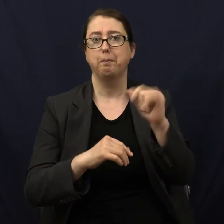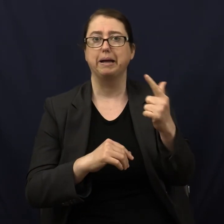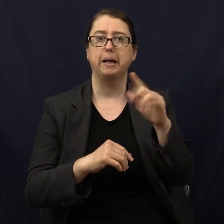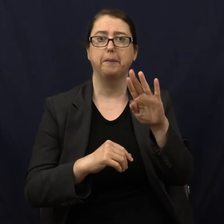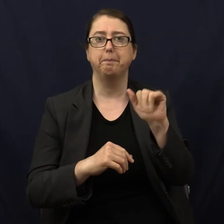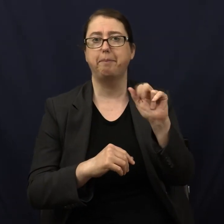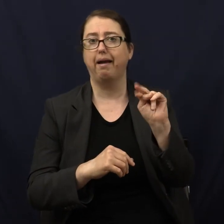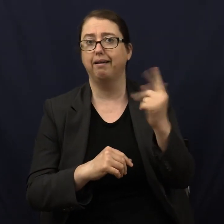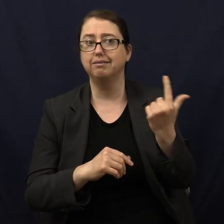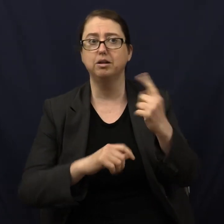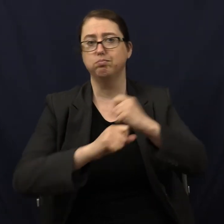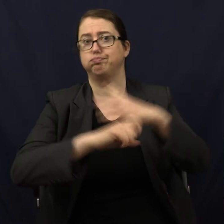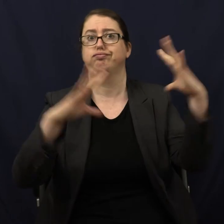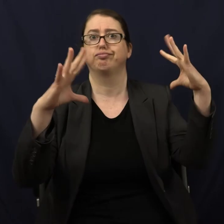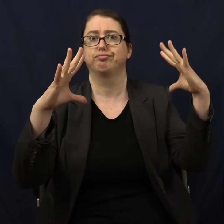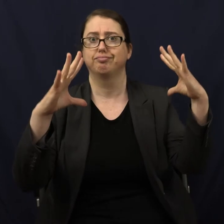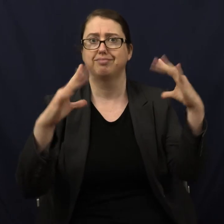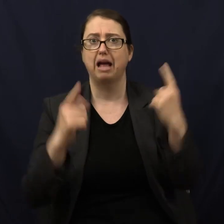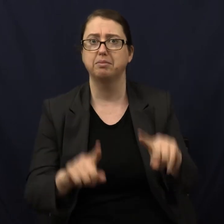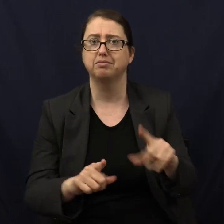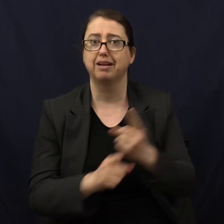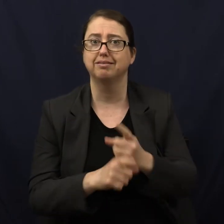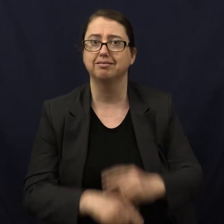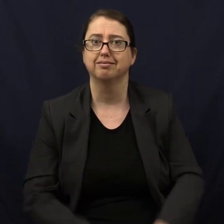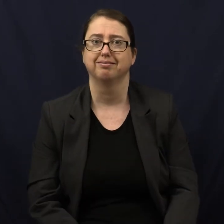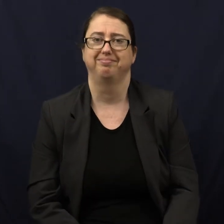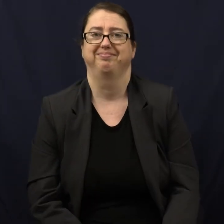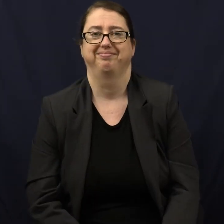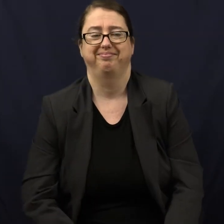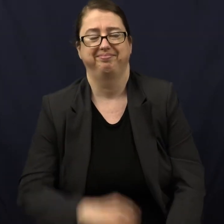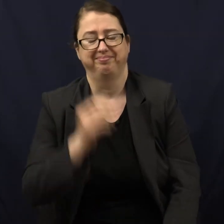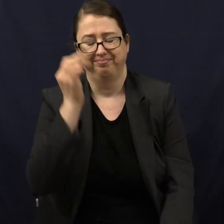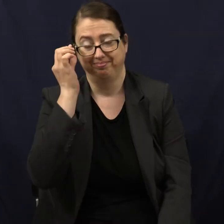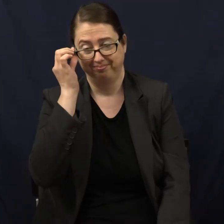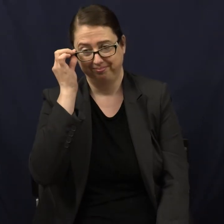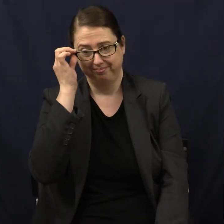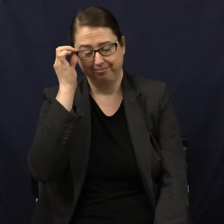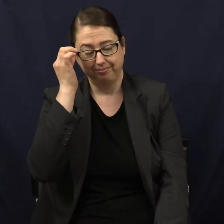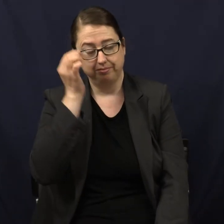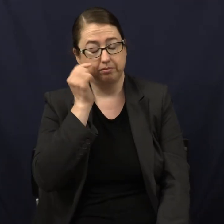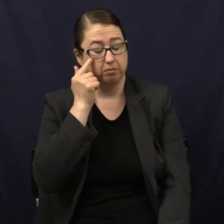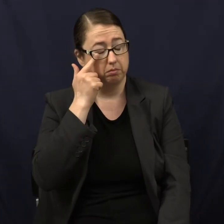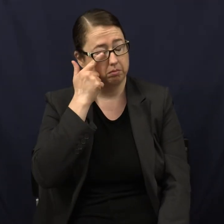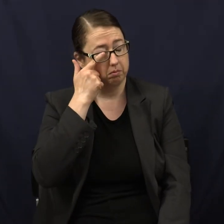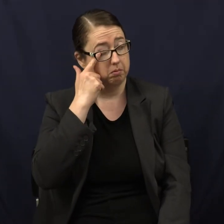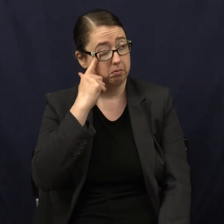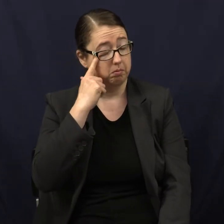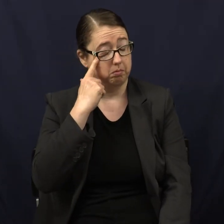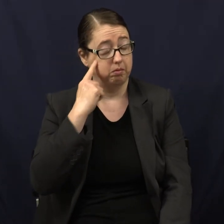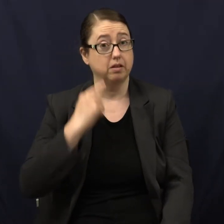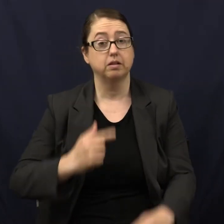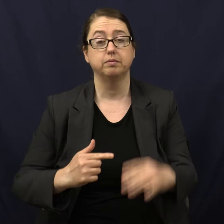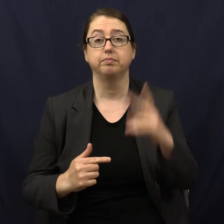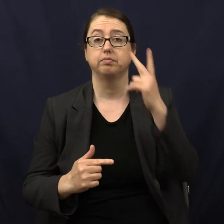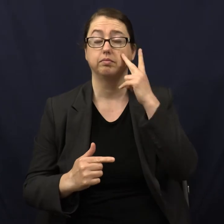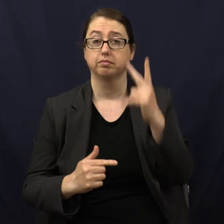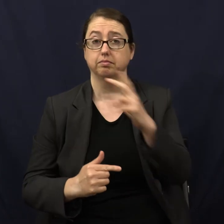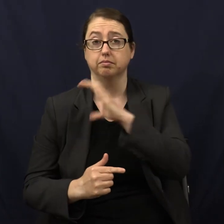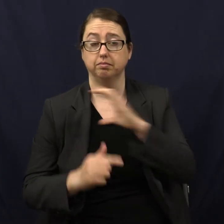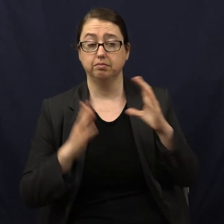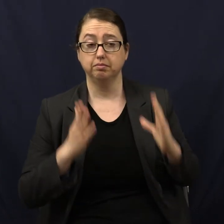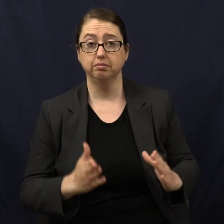Not a lot of people believe. When you look at the Christian religion, it certainly isn't the largest